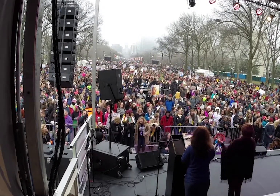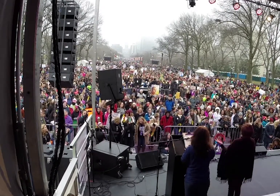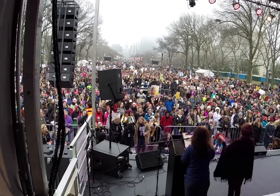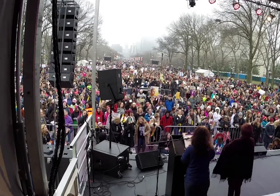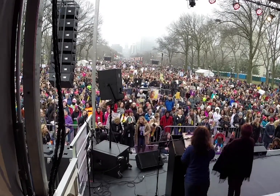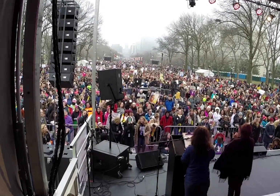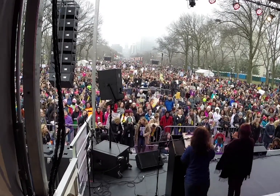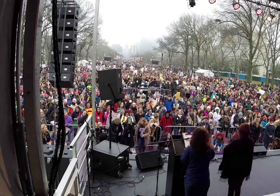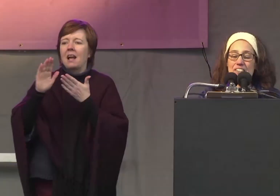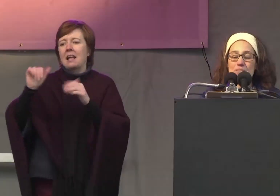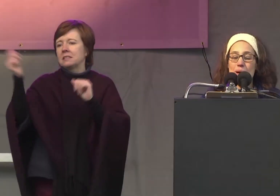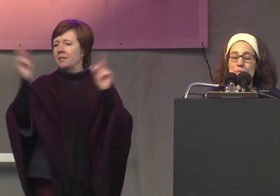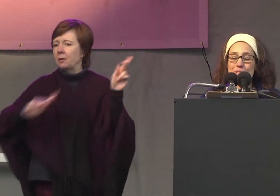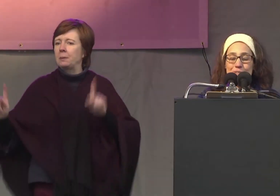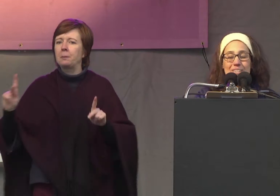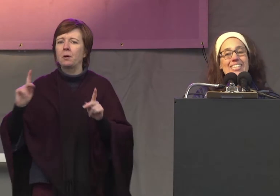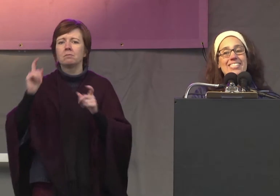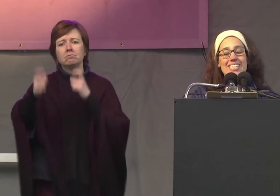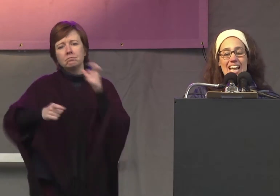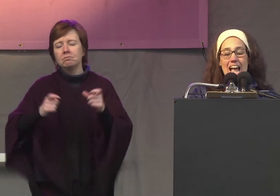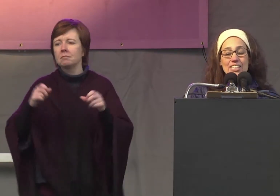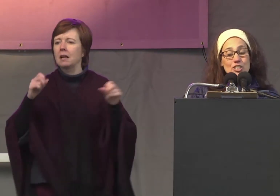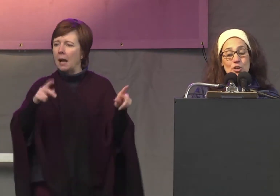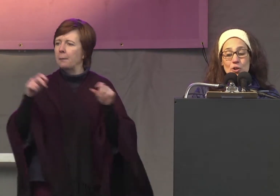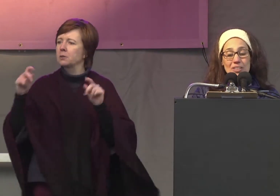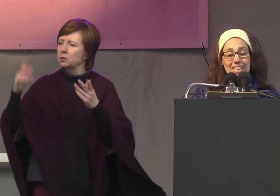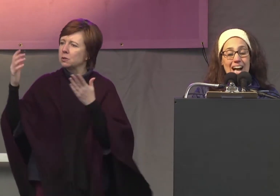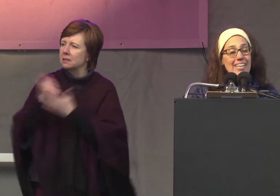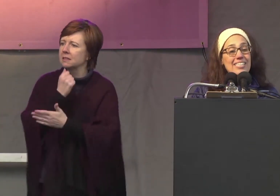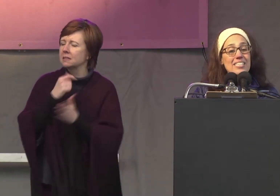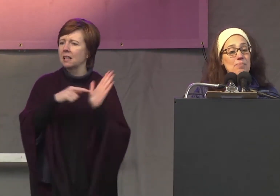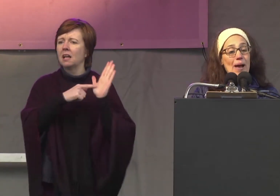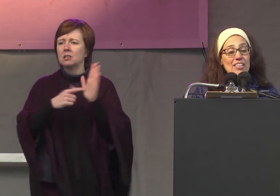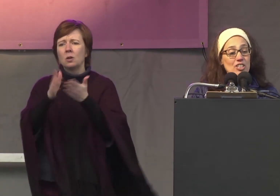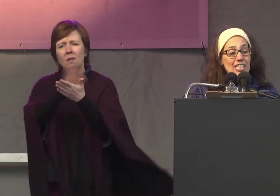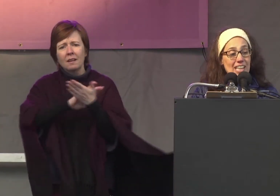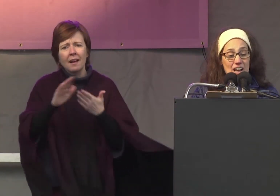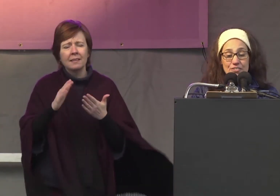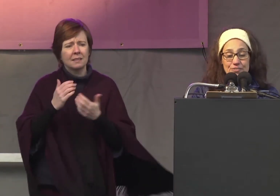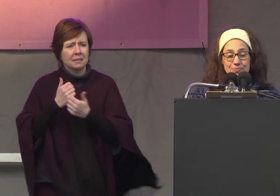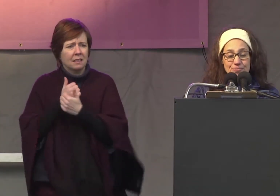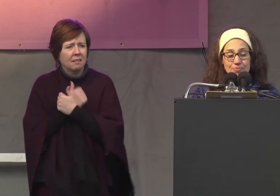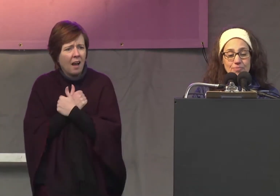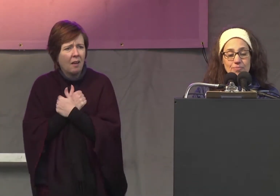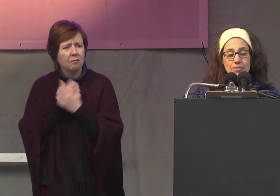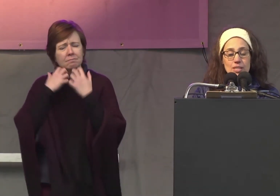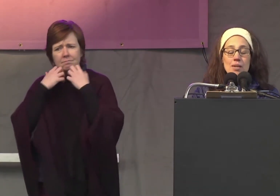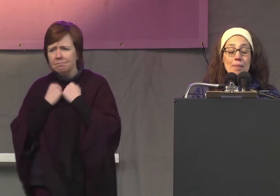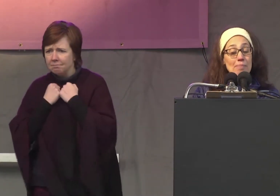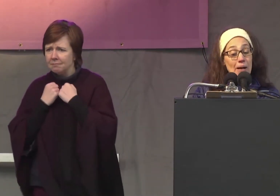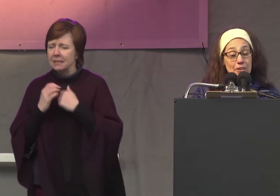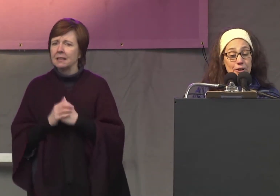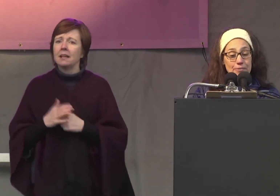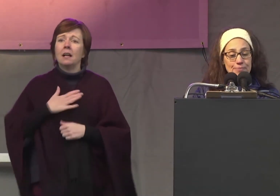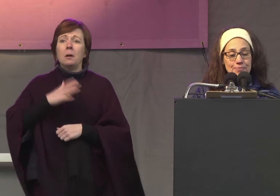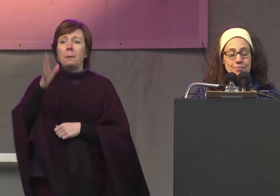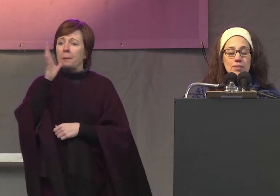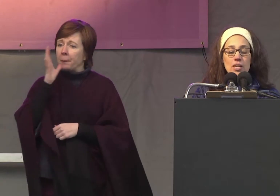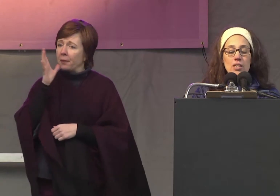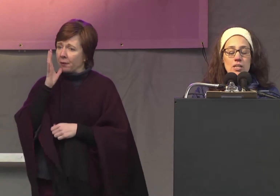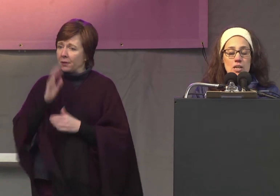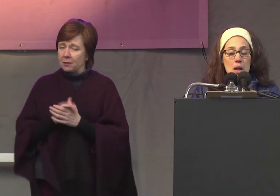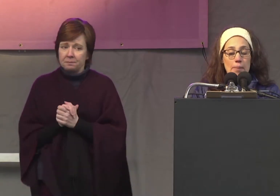kindness of others that gave them opportunities and showed only kindness compassion and love my mother